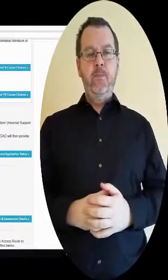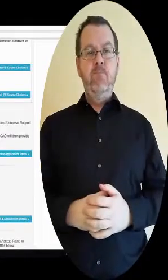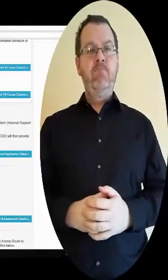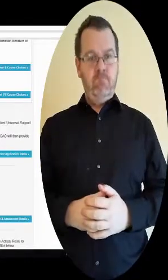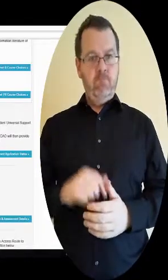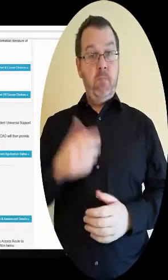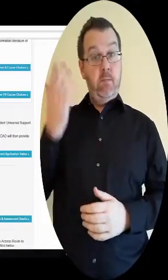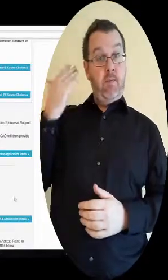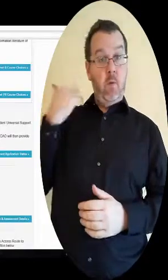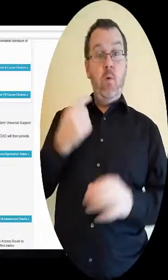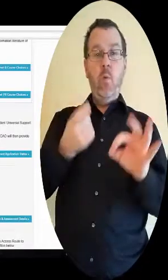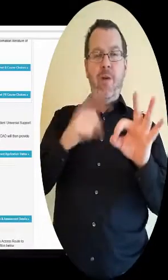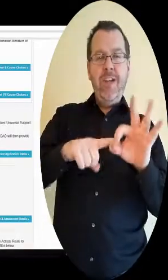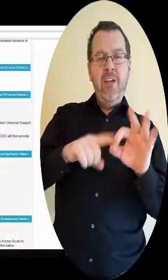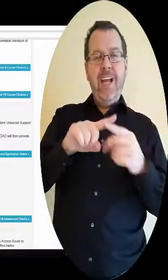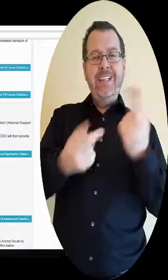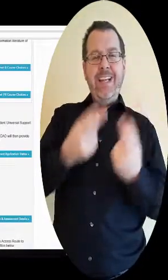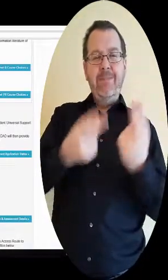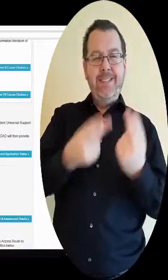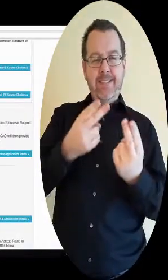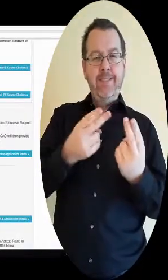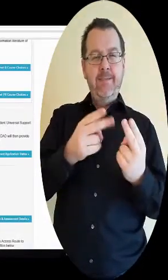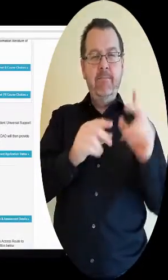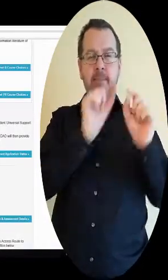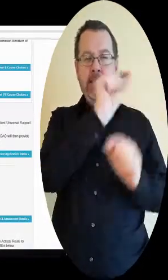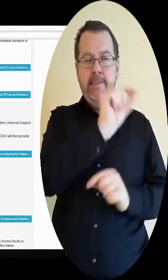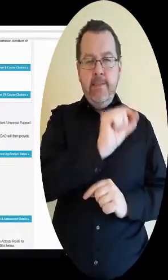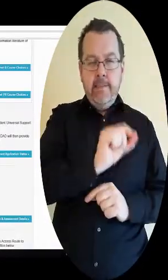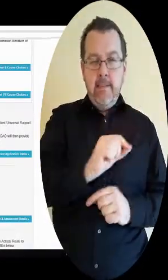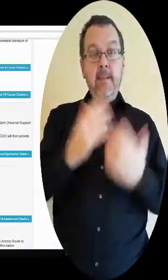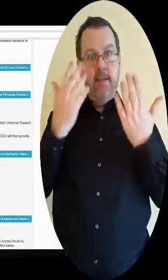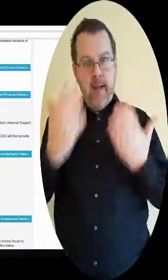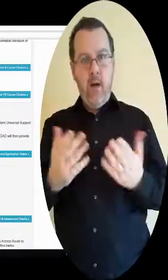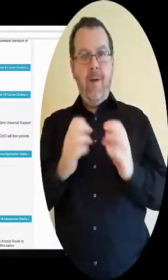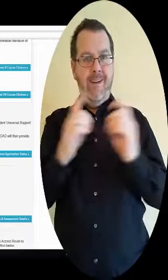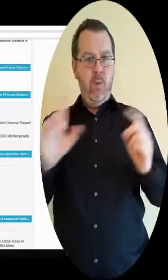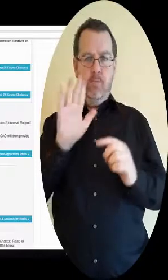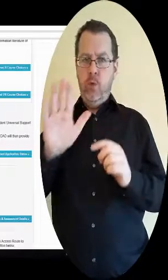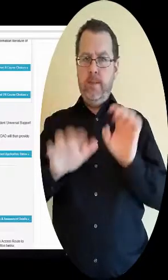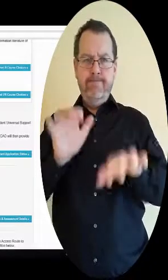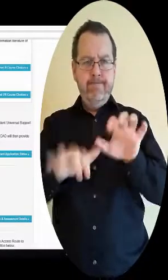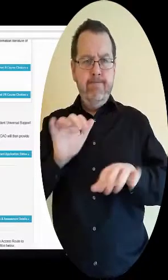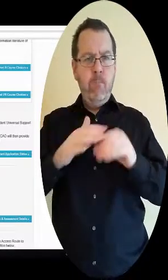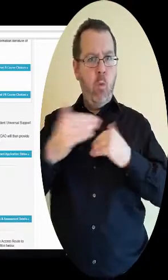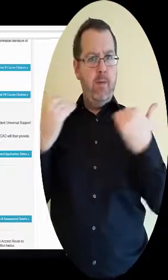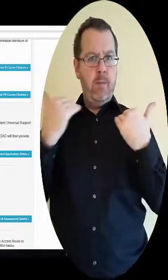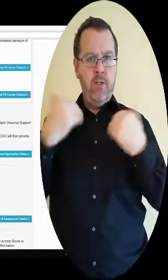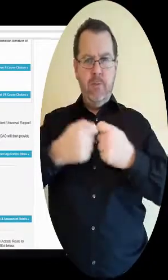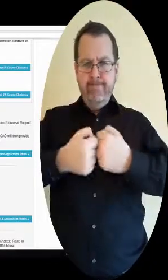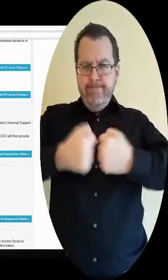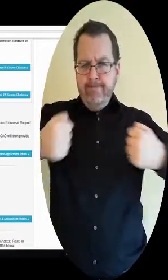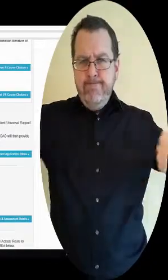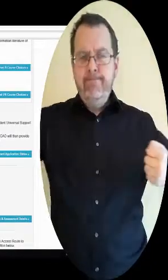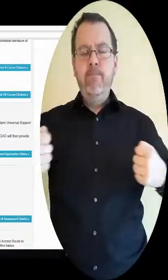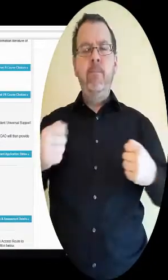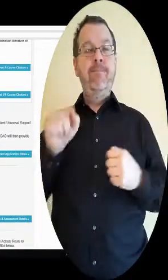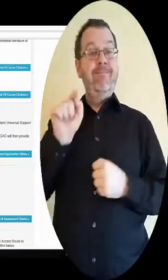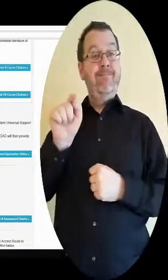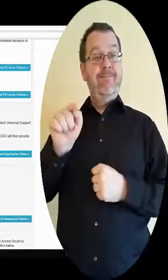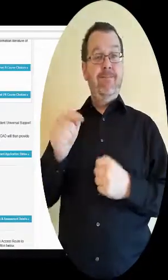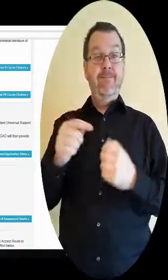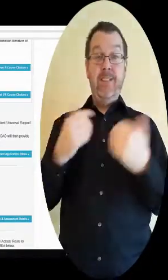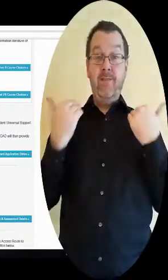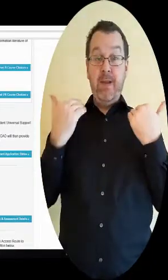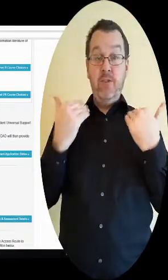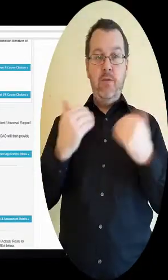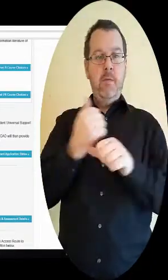The Qualifications and Assessments section must be completed by all applicants. In this section, you will be asked to